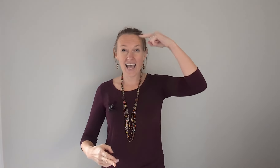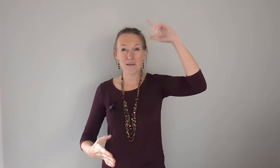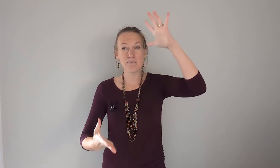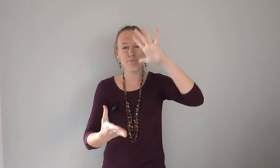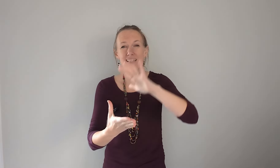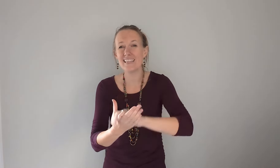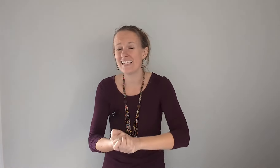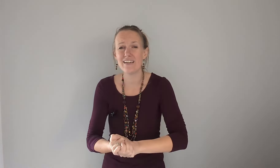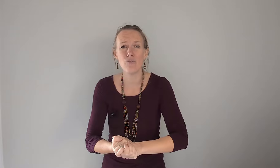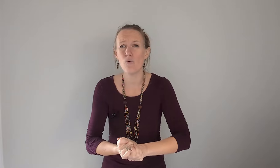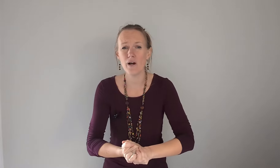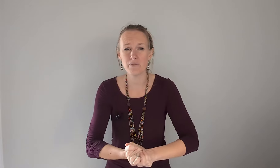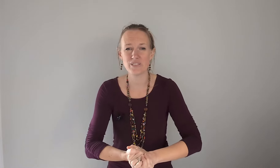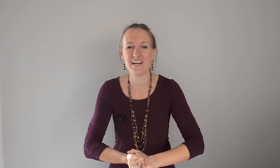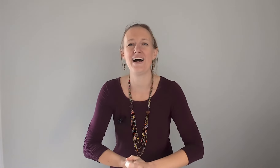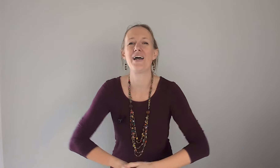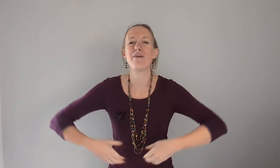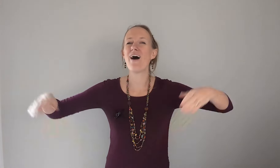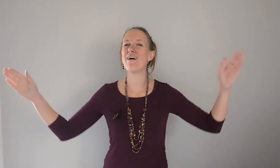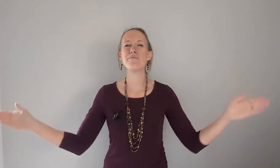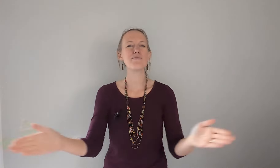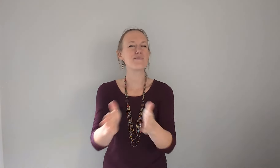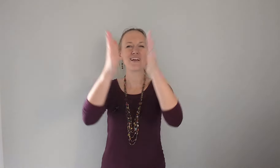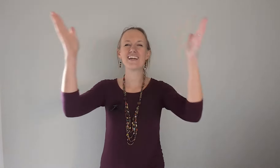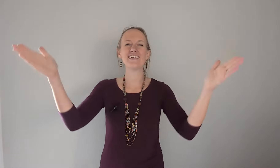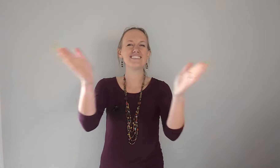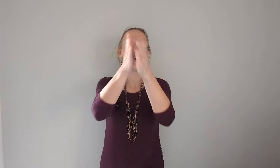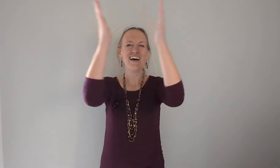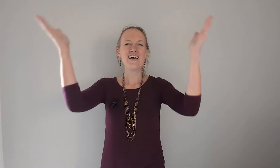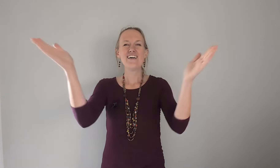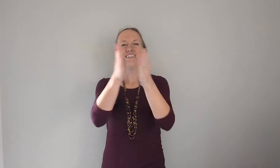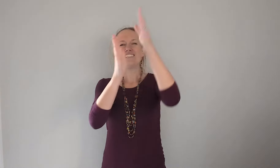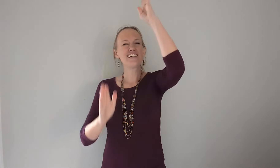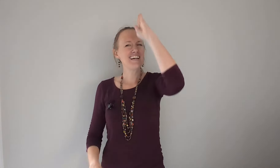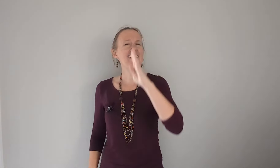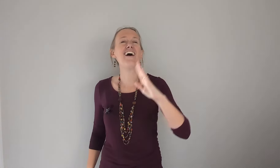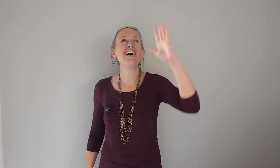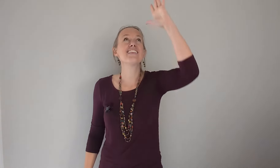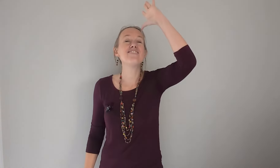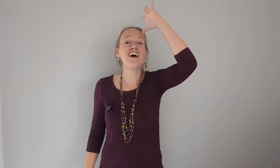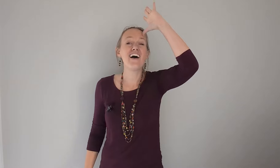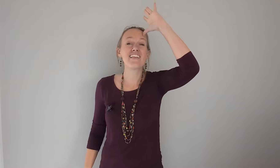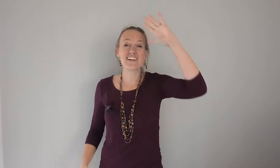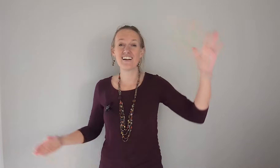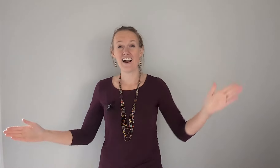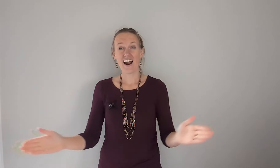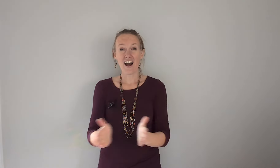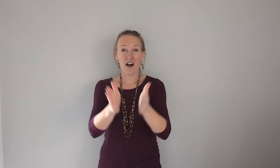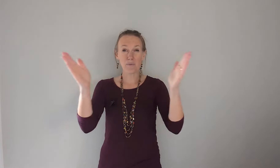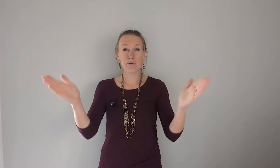believe one more time all praise to god the father i'll